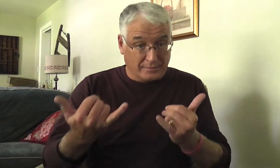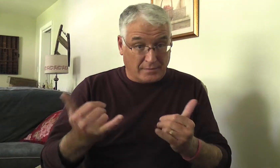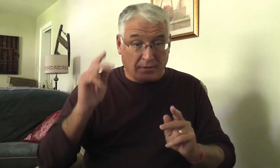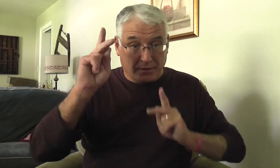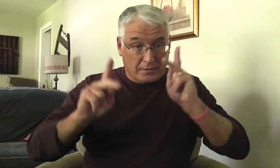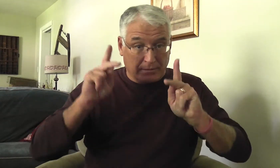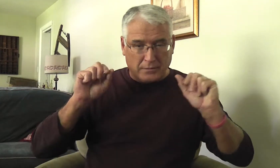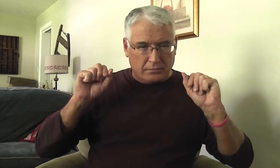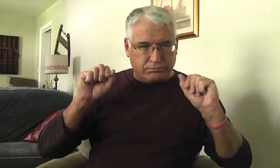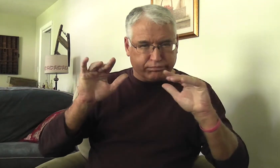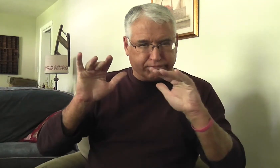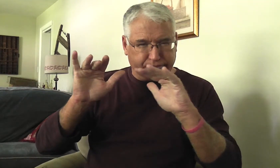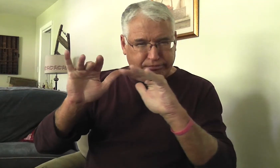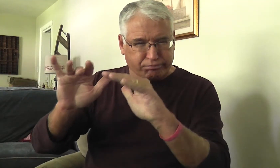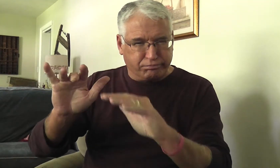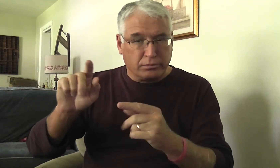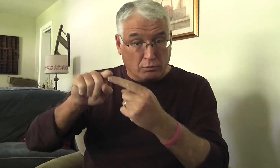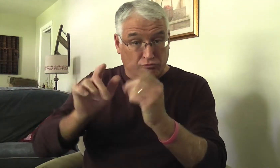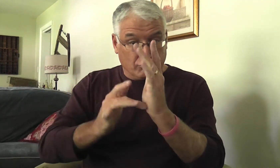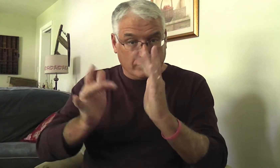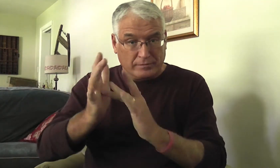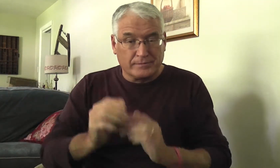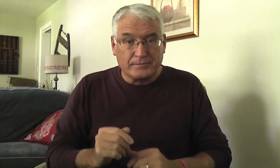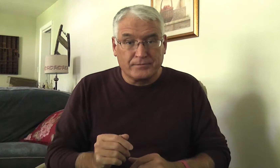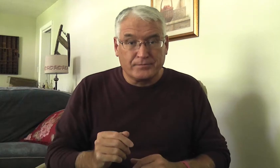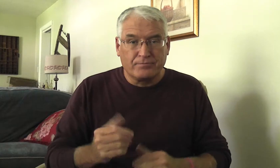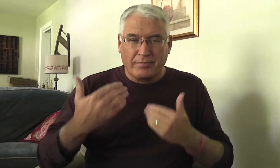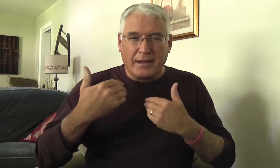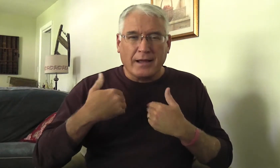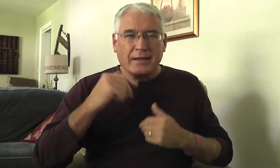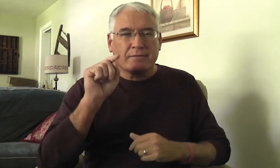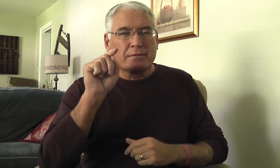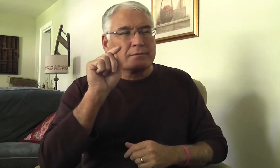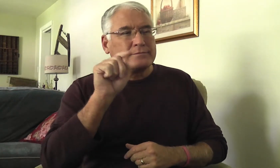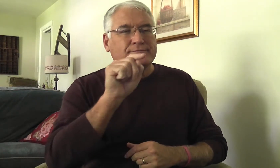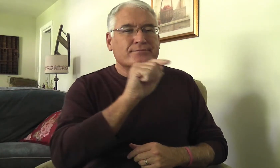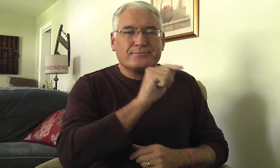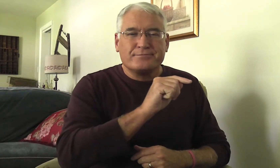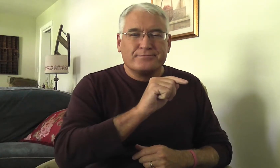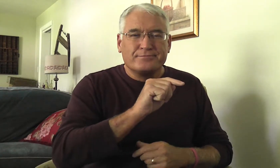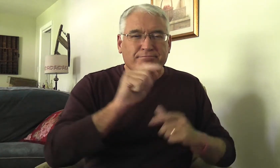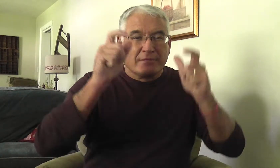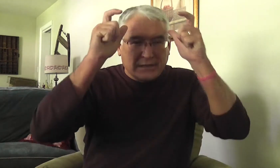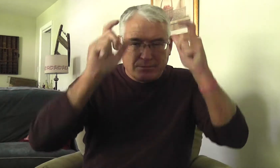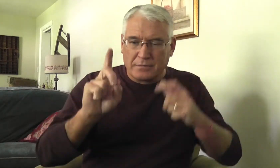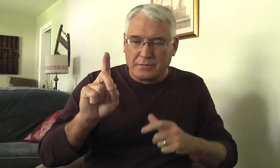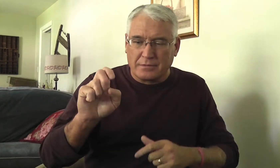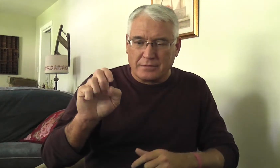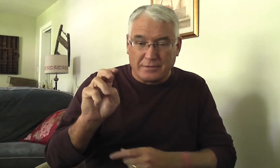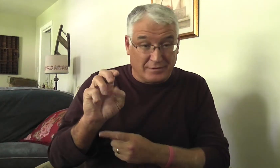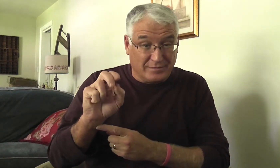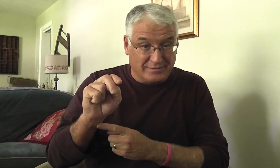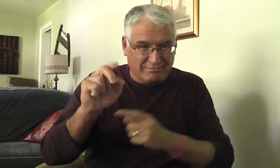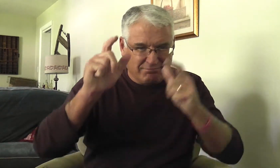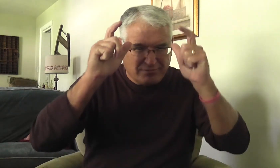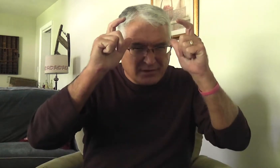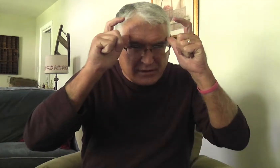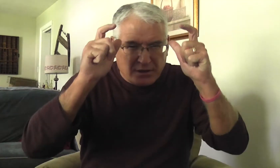The people were just pressed in against him, drawn to Jesus. And there were in the crowd some who were